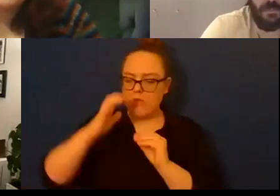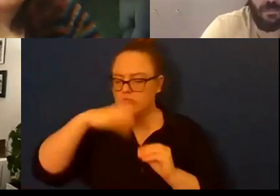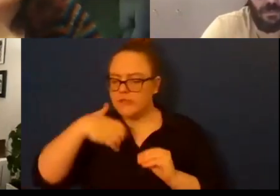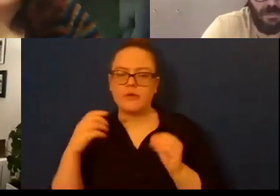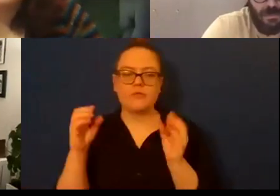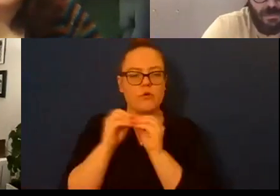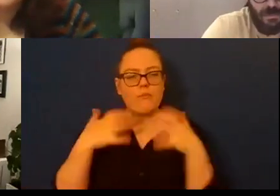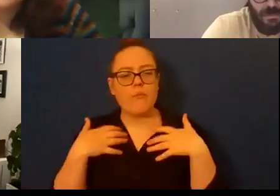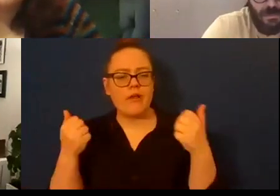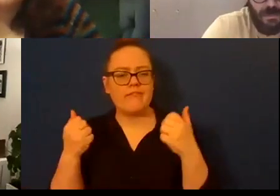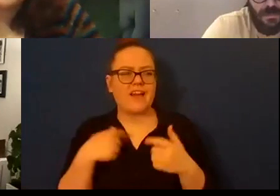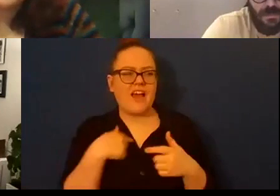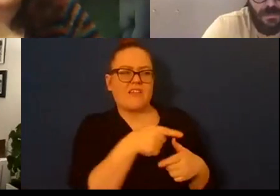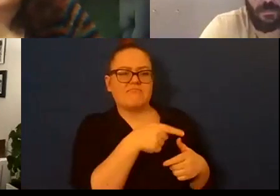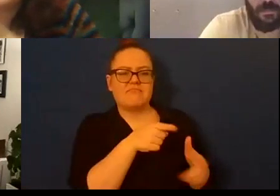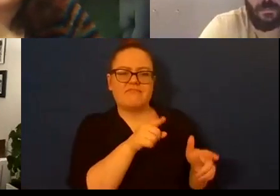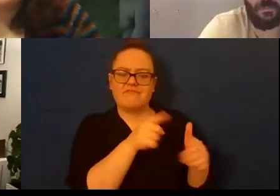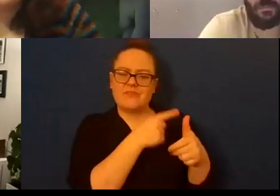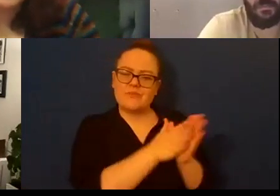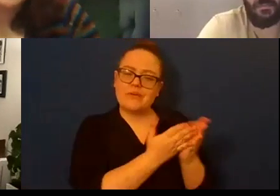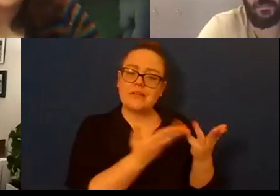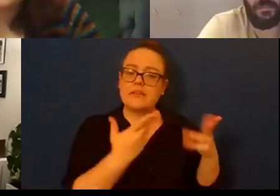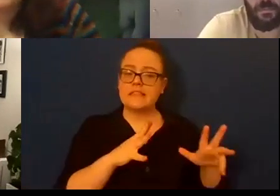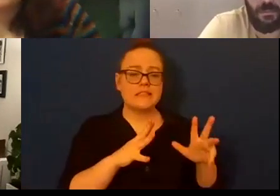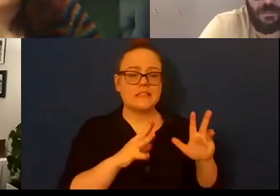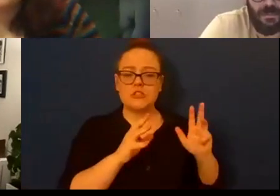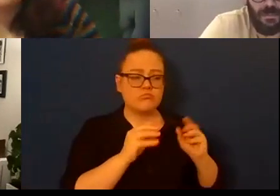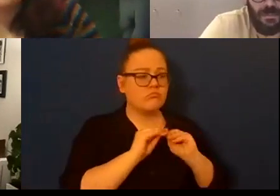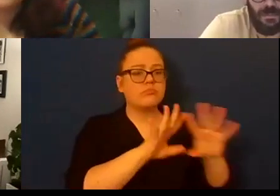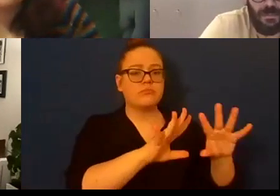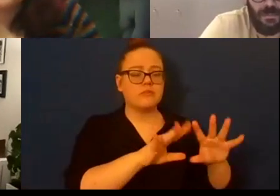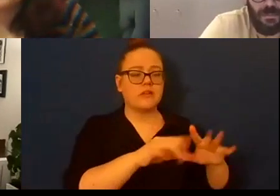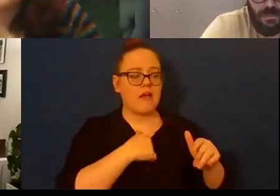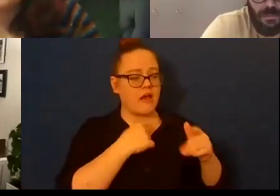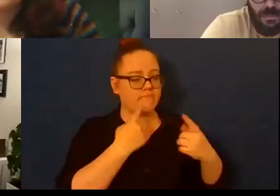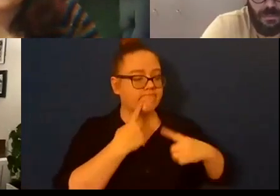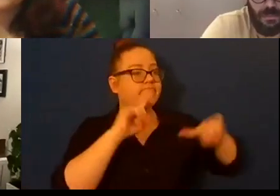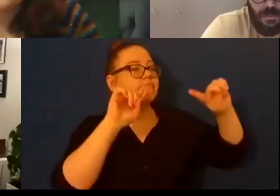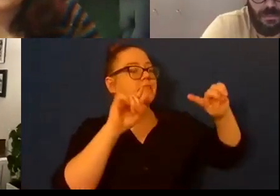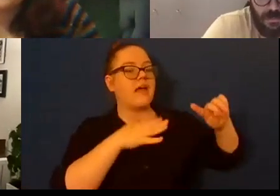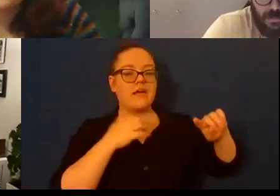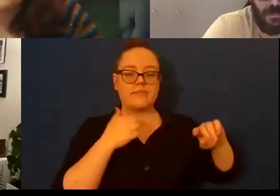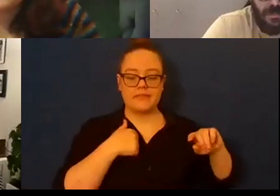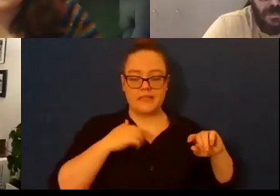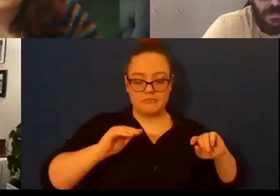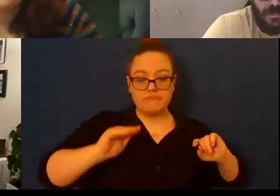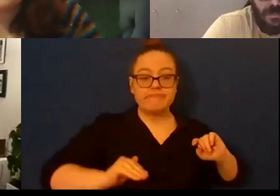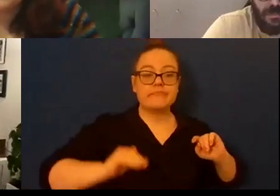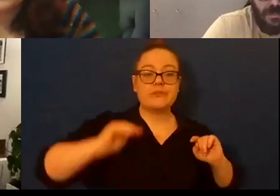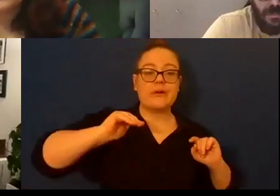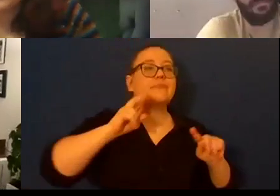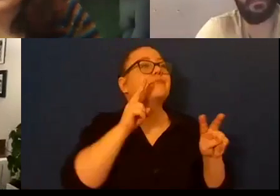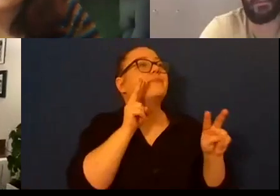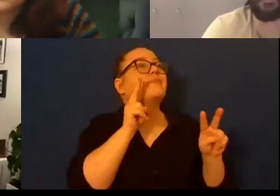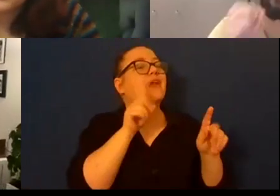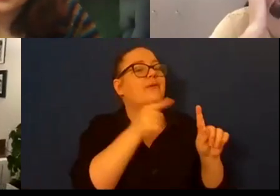just by publishing a book have achieved a career that my younger self would have dreamed of so like what am I what